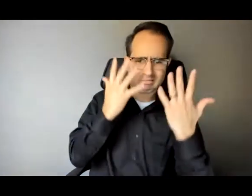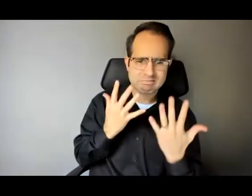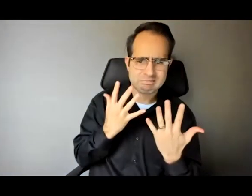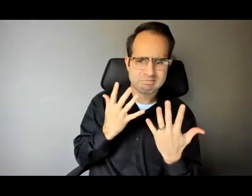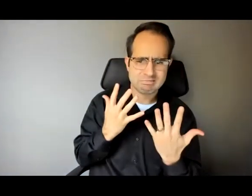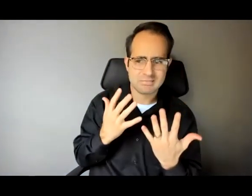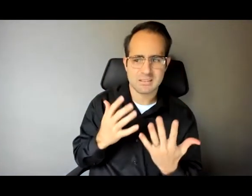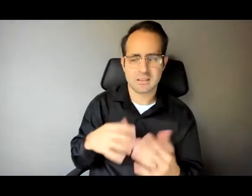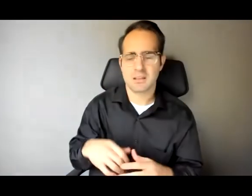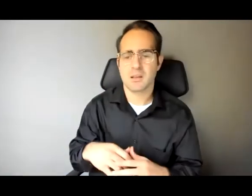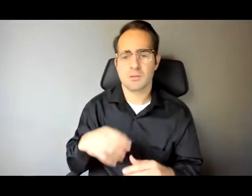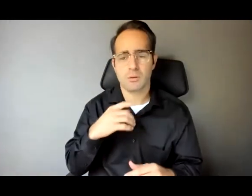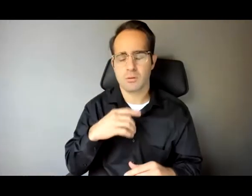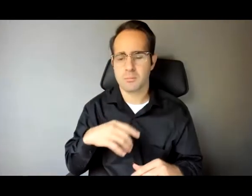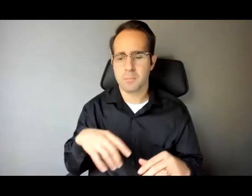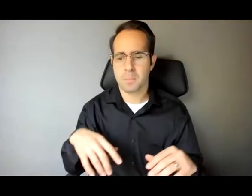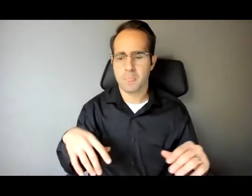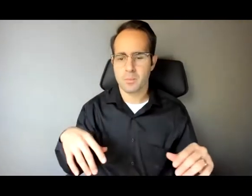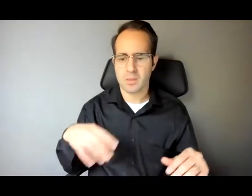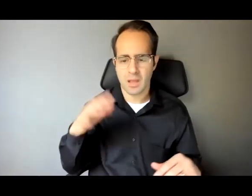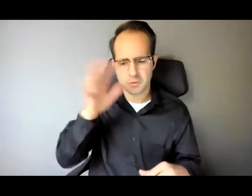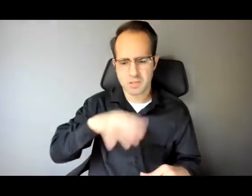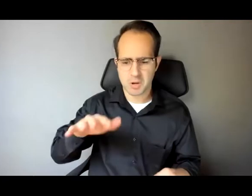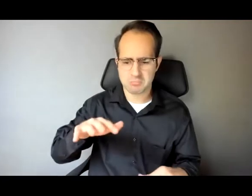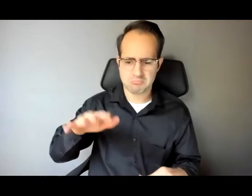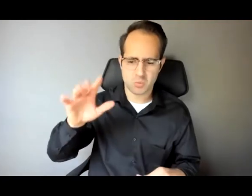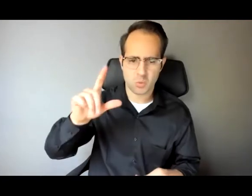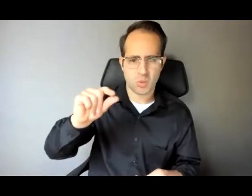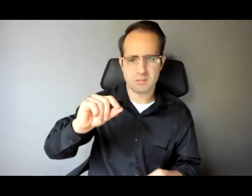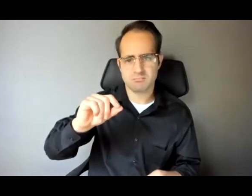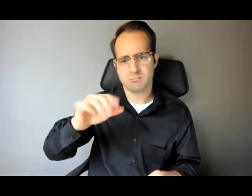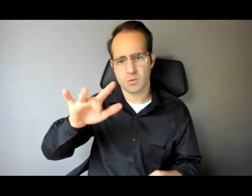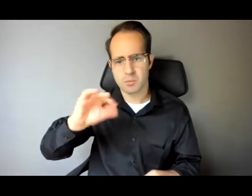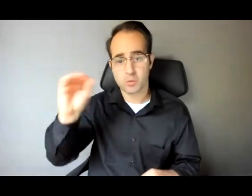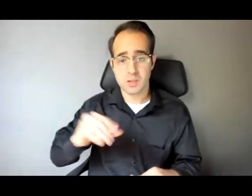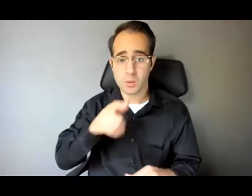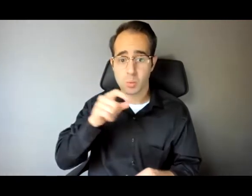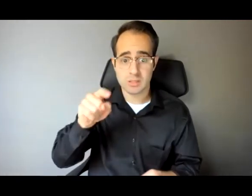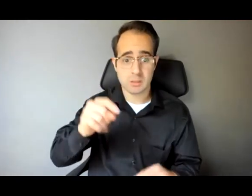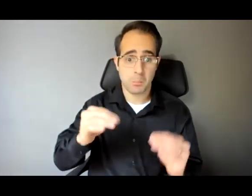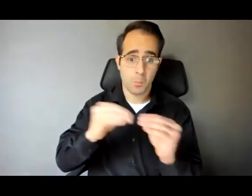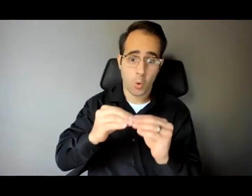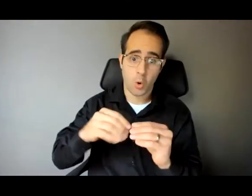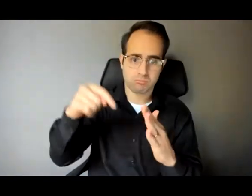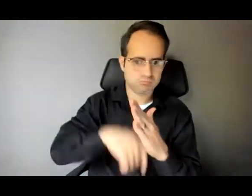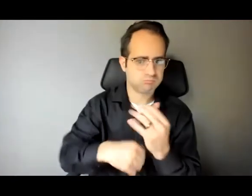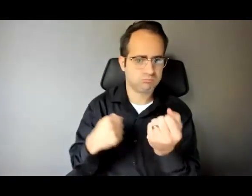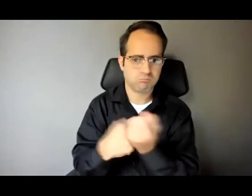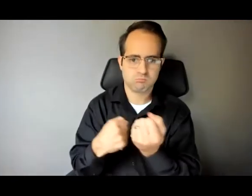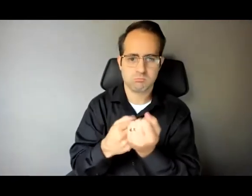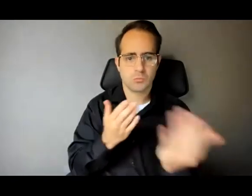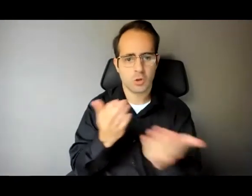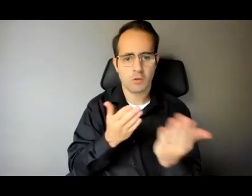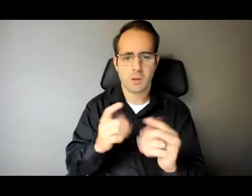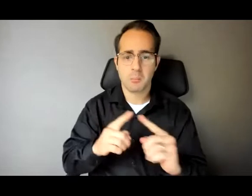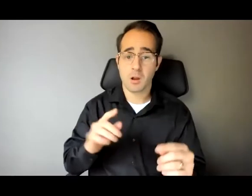say, about 20% of people who had serious and persistent mental illness that needed a deeper level of support. But I found that they were a tremendous amount